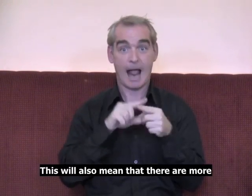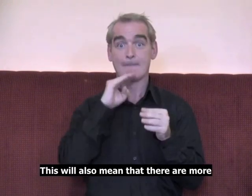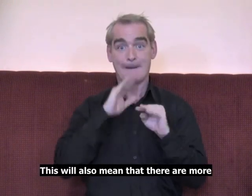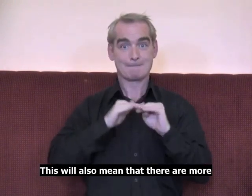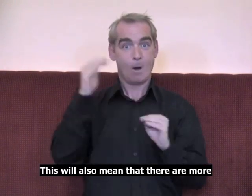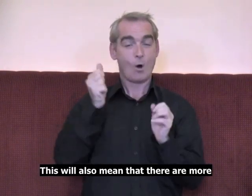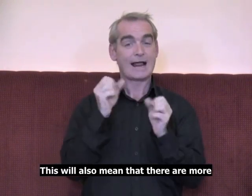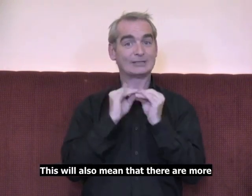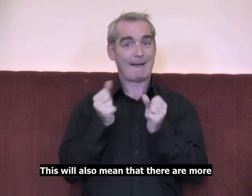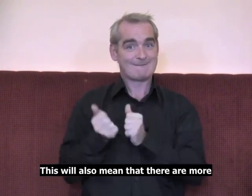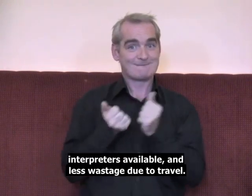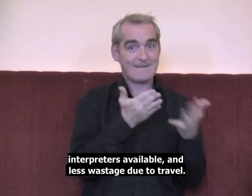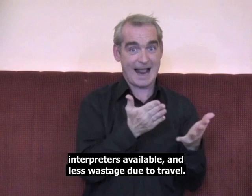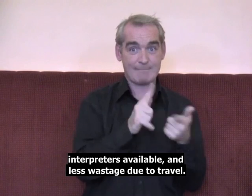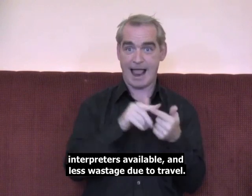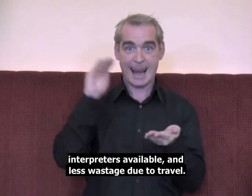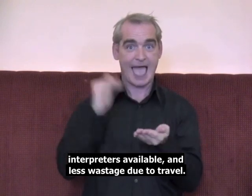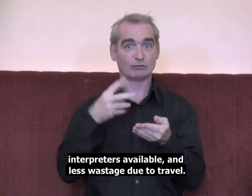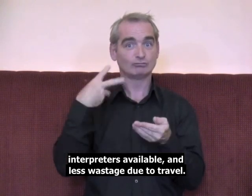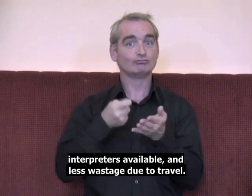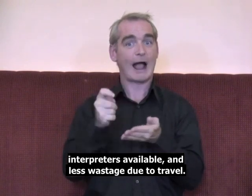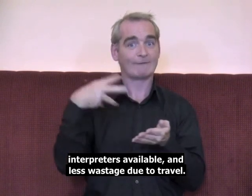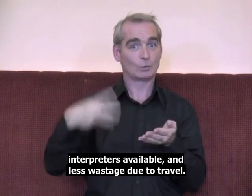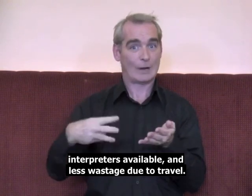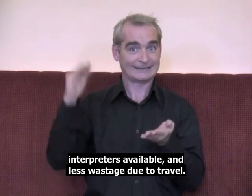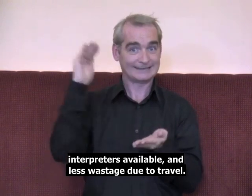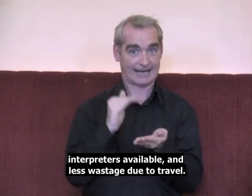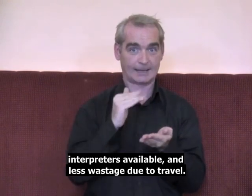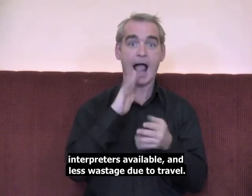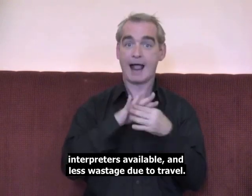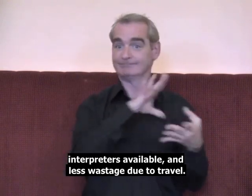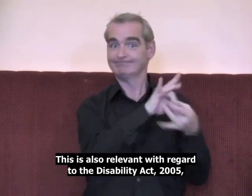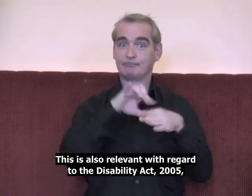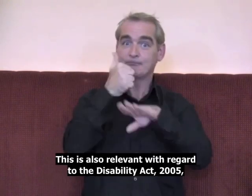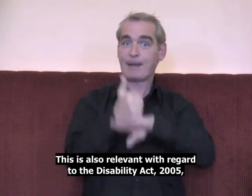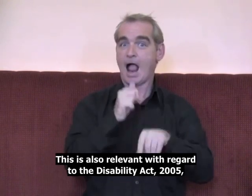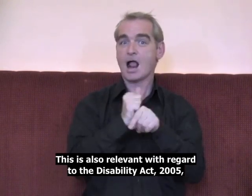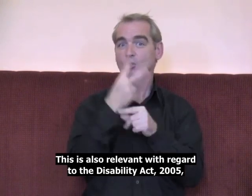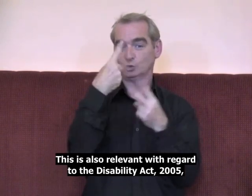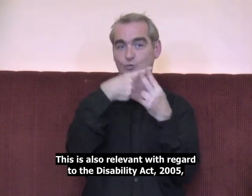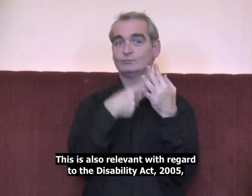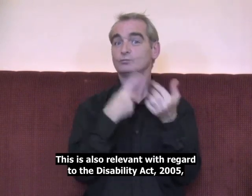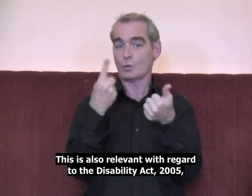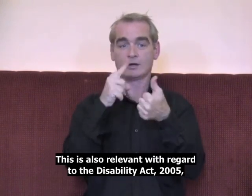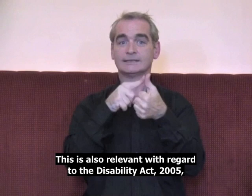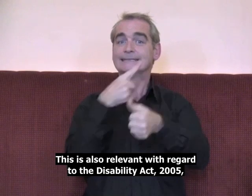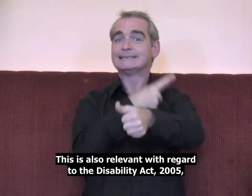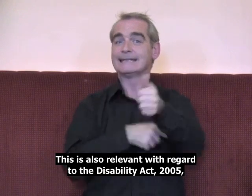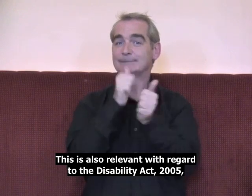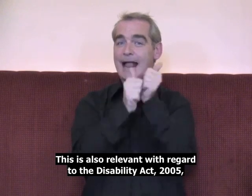This would also mean that there are more interpreters available and less wastage due to travel. This is also relevant with regard to the